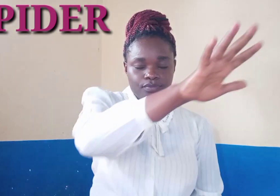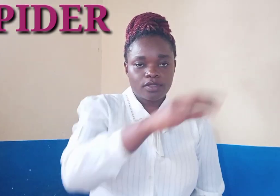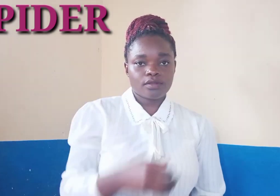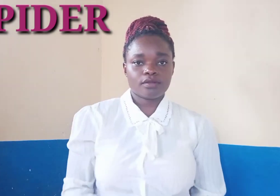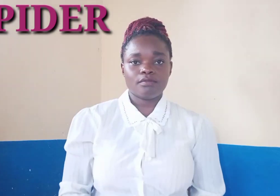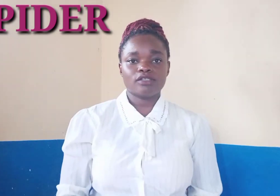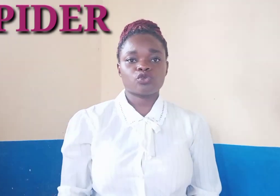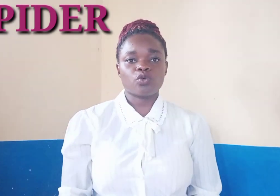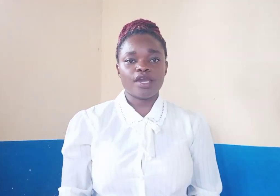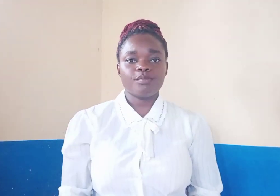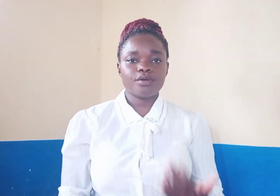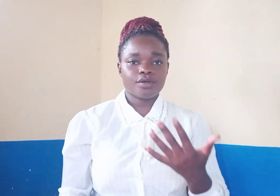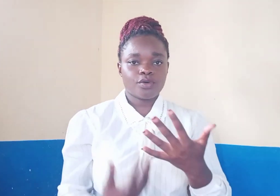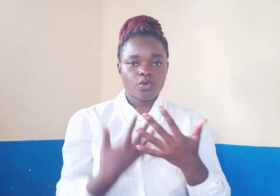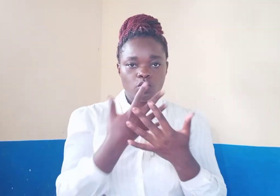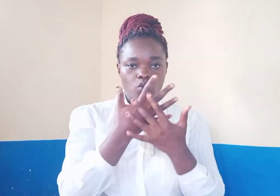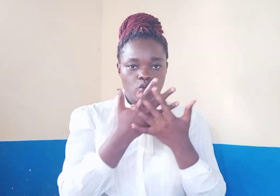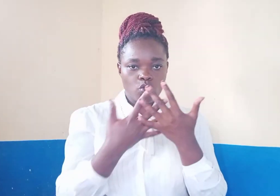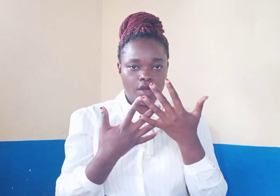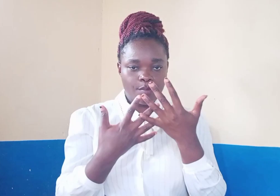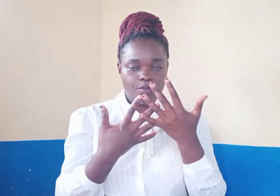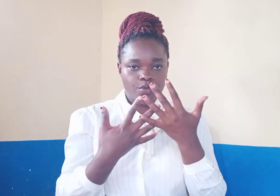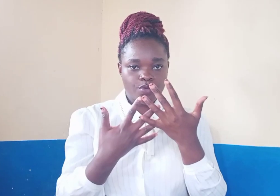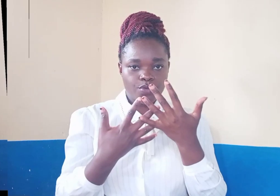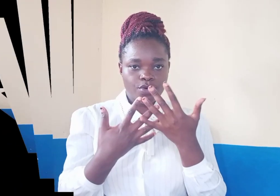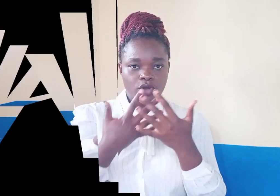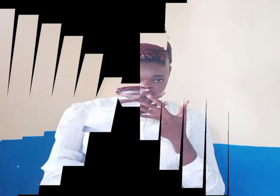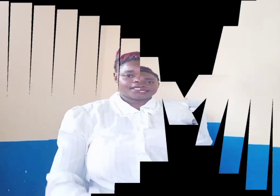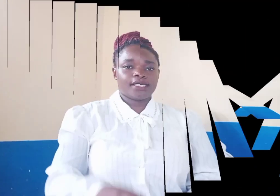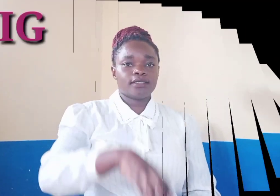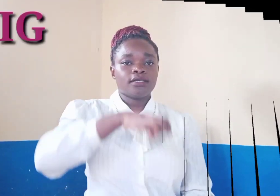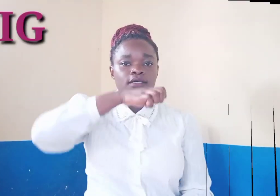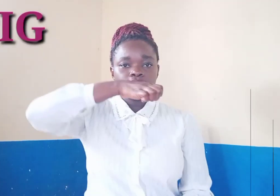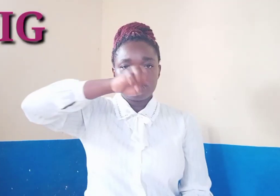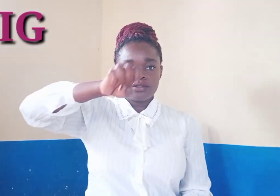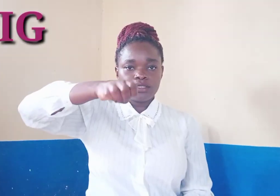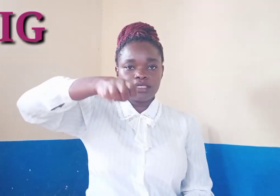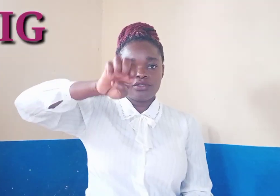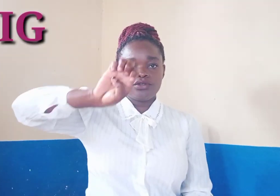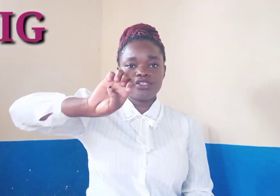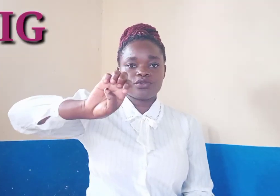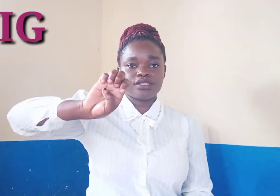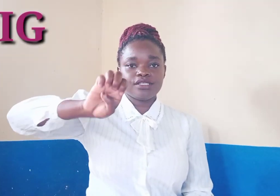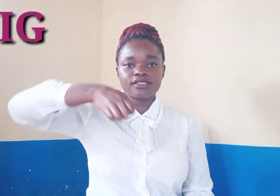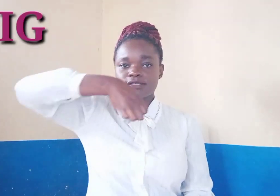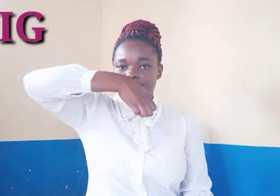the wave wave you can do it with this